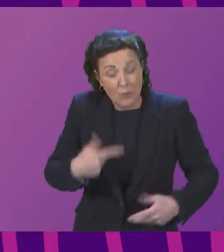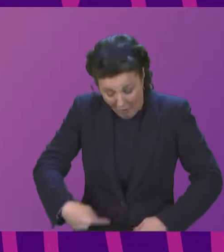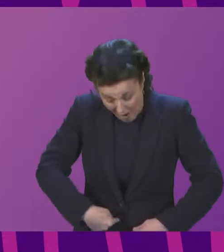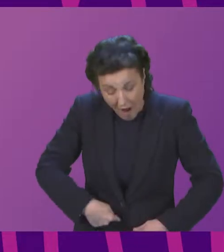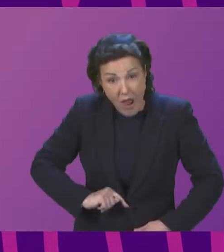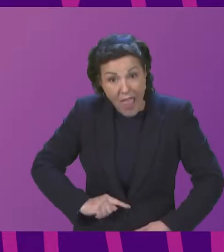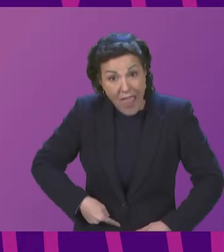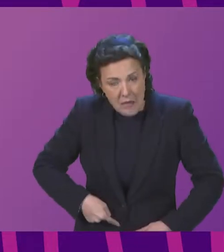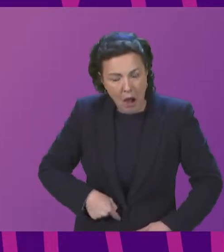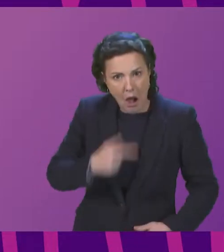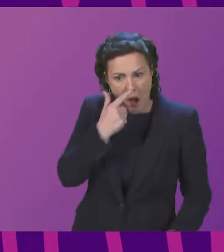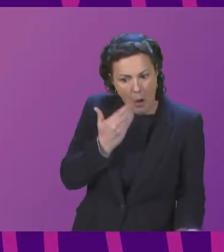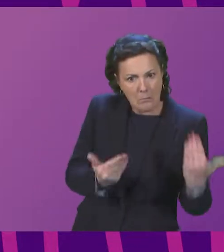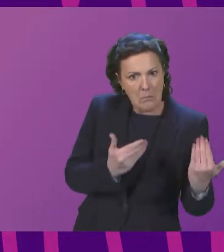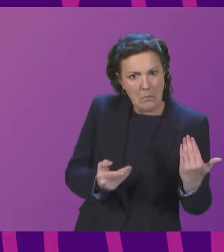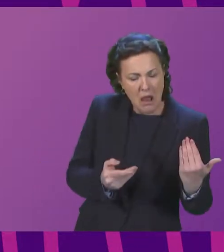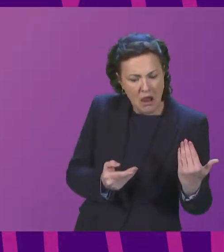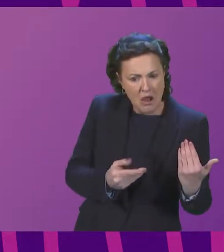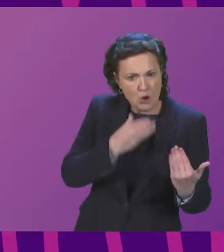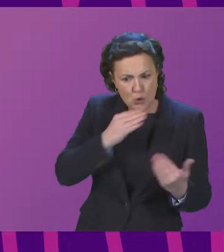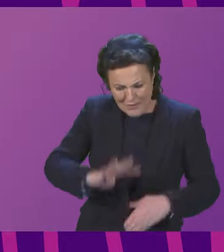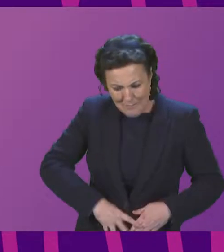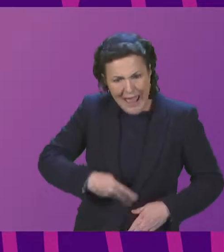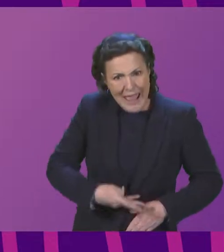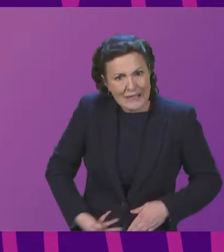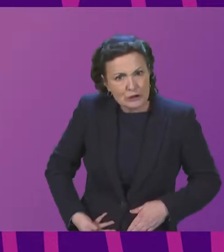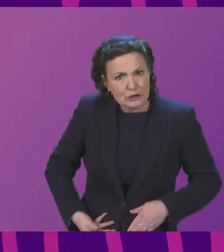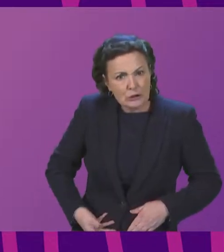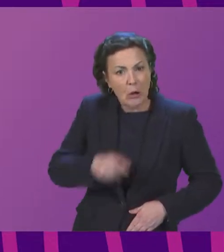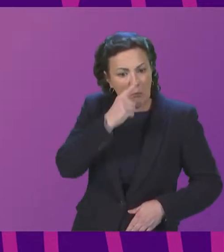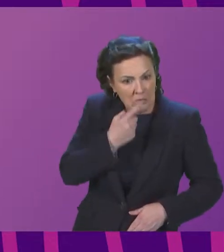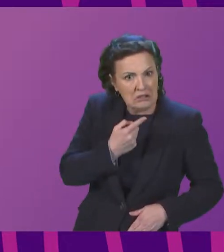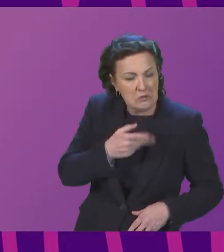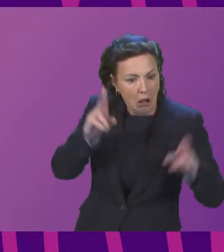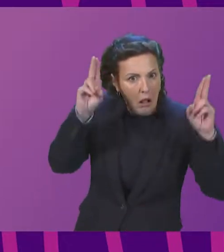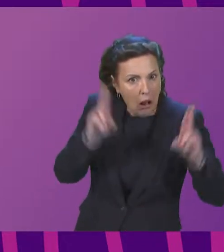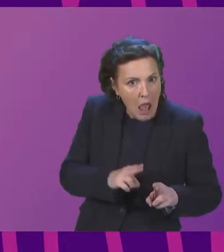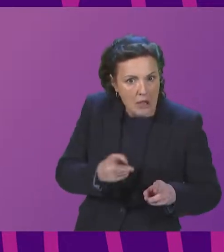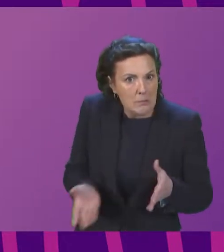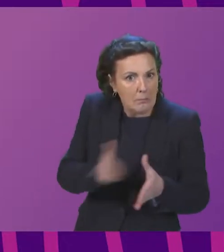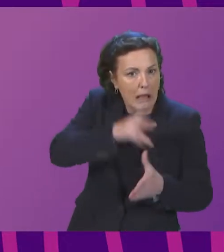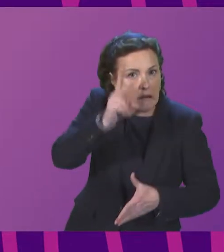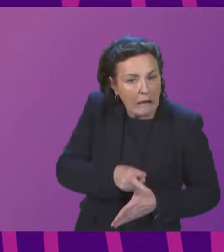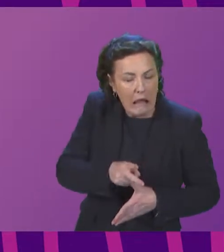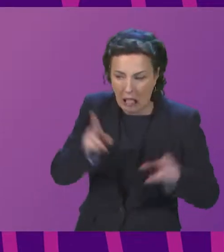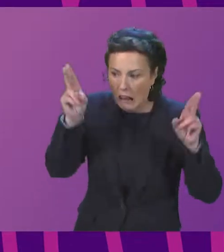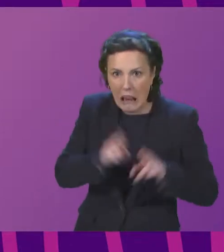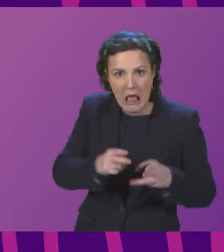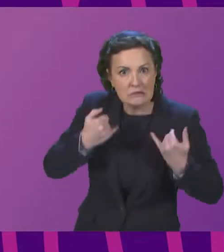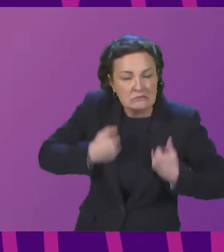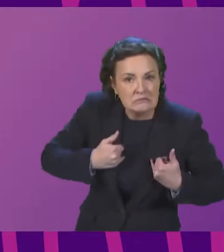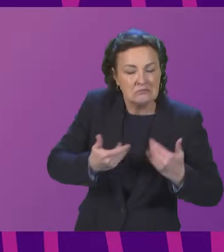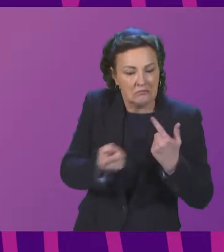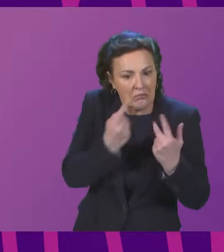compared to non-mesh procedures, using mesh resulted in lower rates of recurrence, lower rates of serious adverse events, and